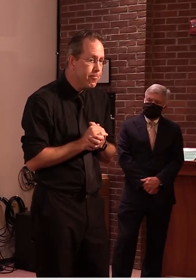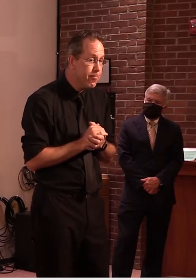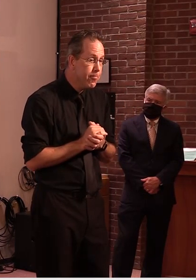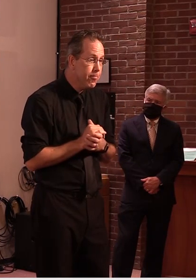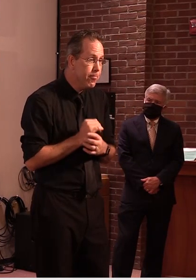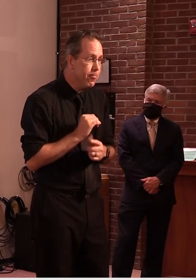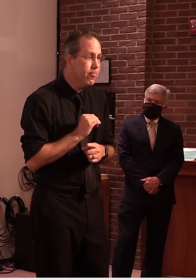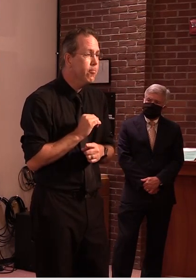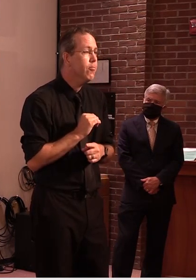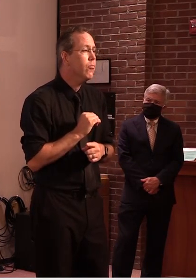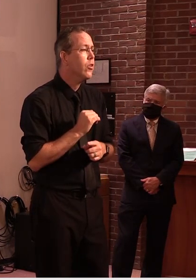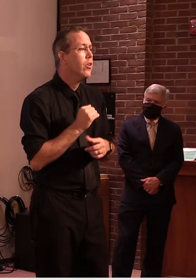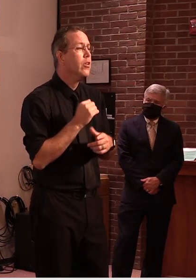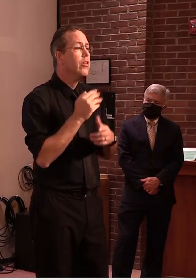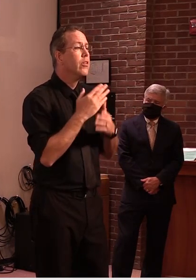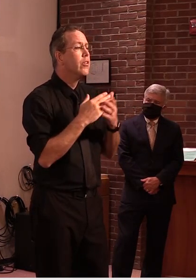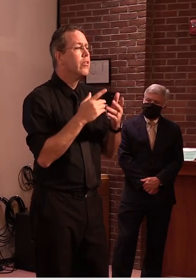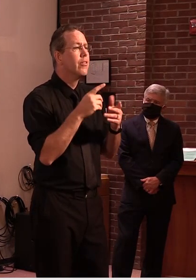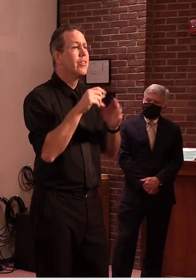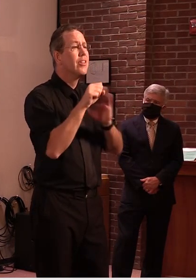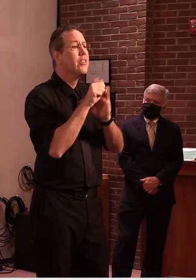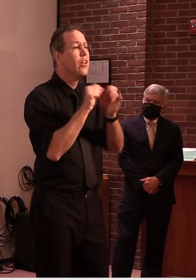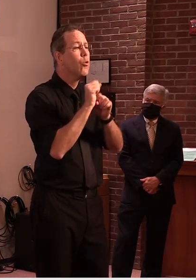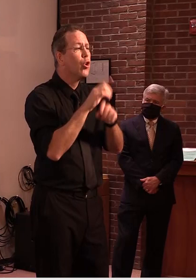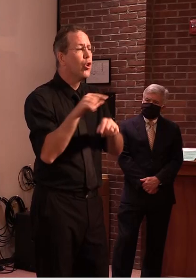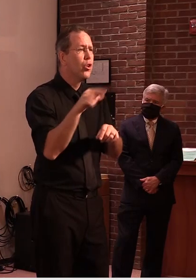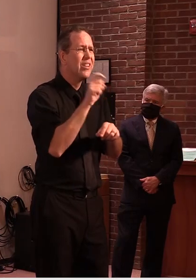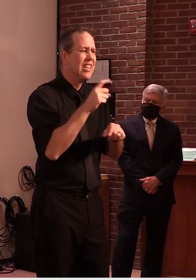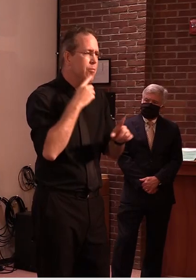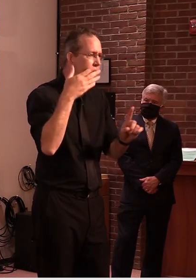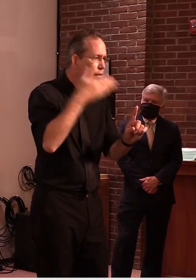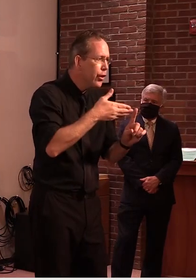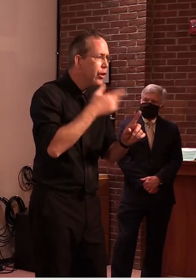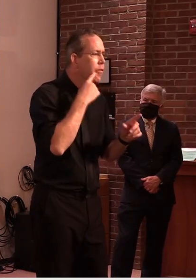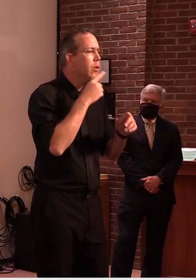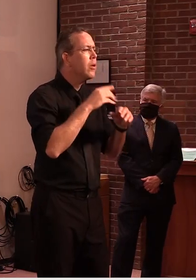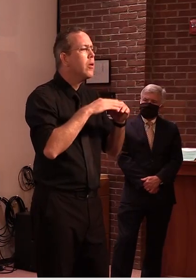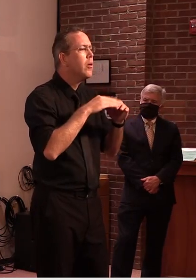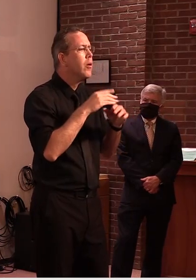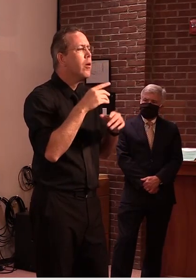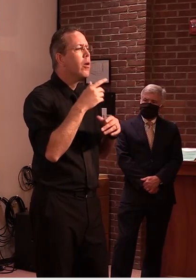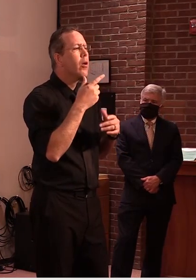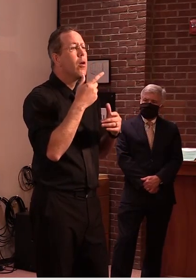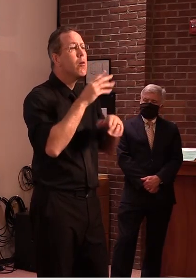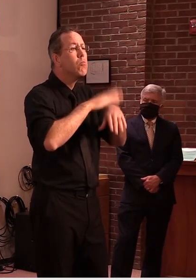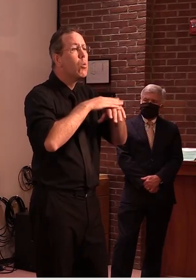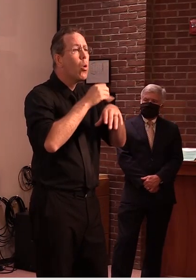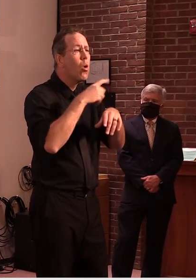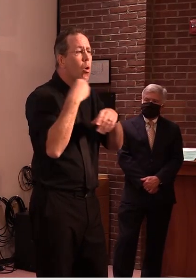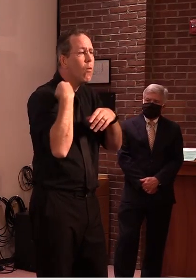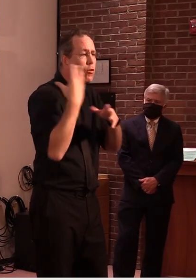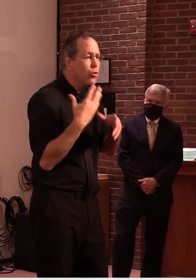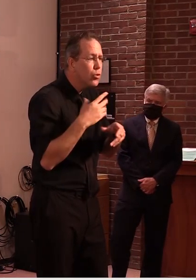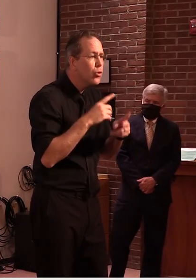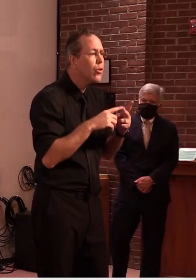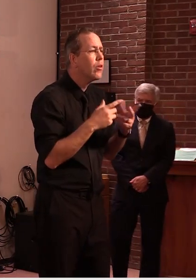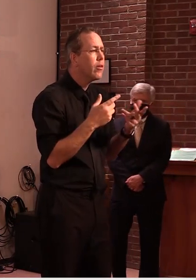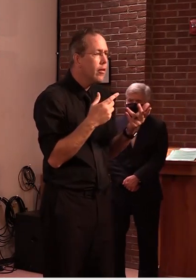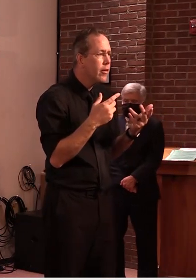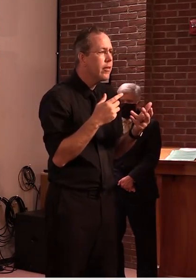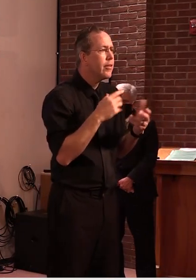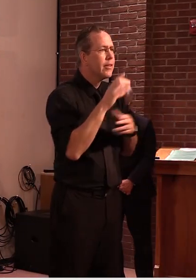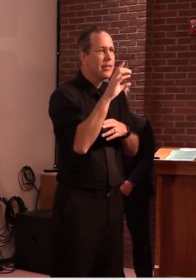whether it's our parole officers or dcf workers and so forth they're out on the front lines they're coming in